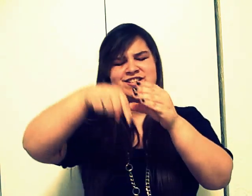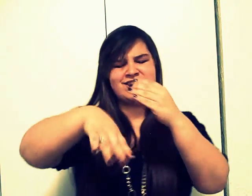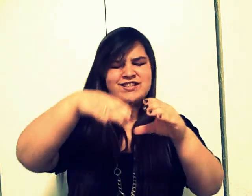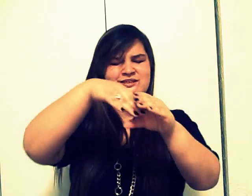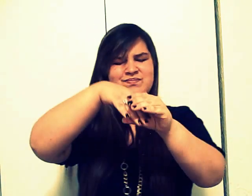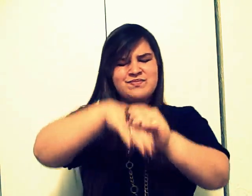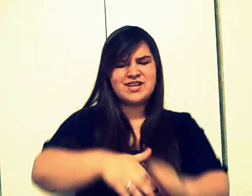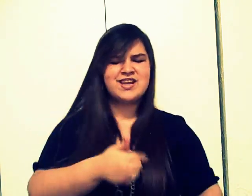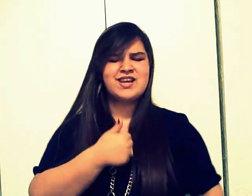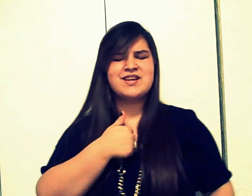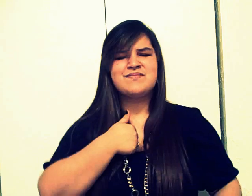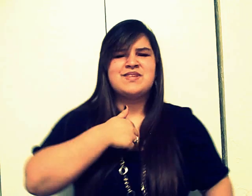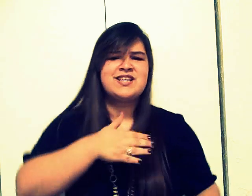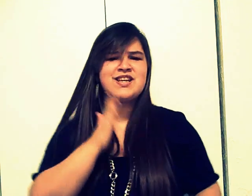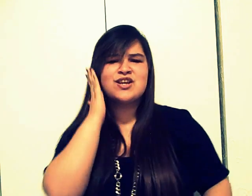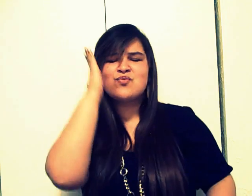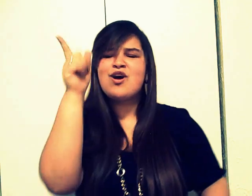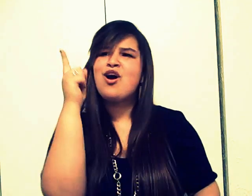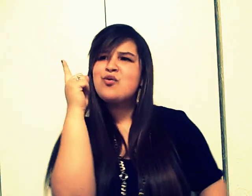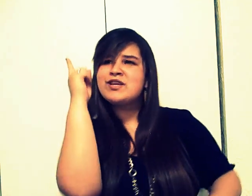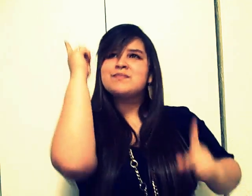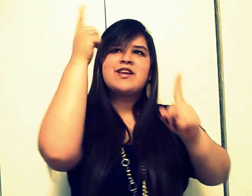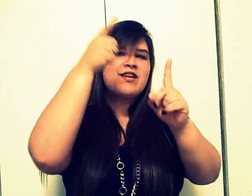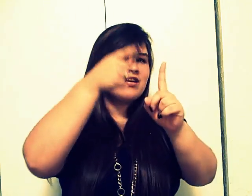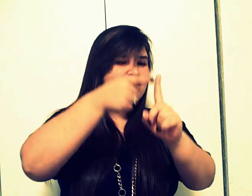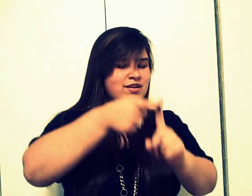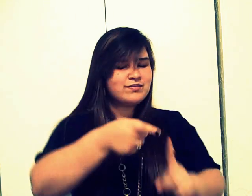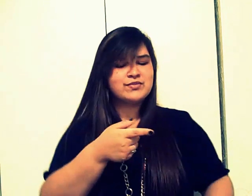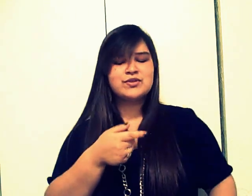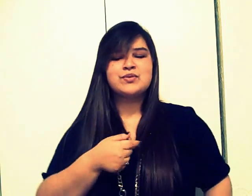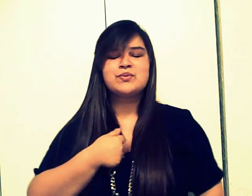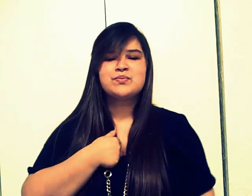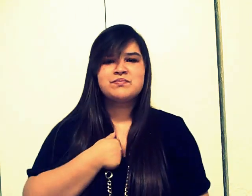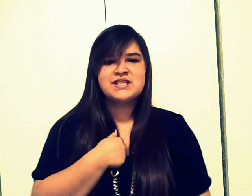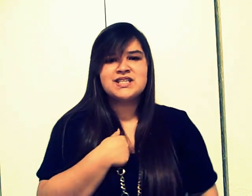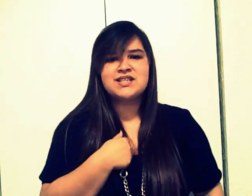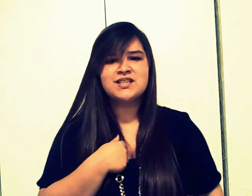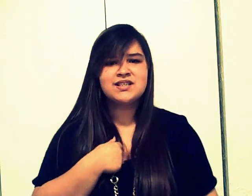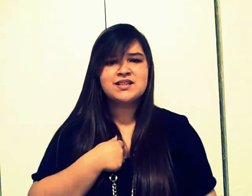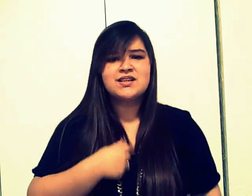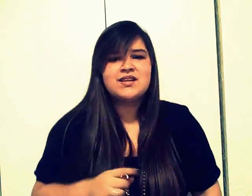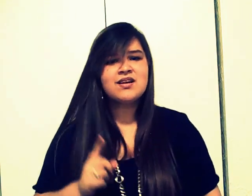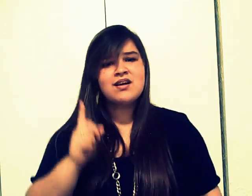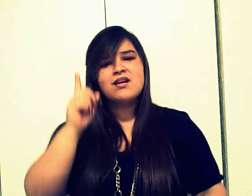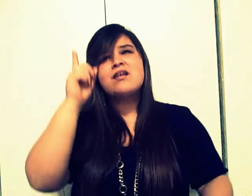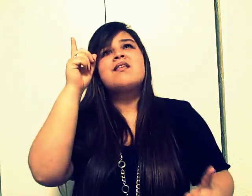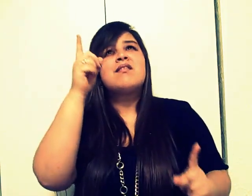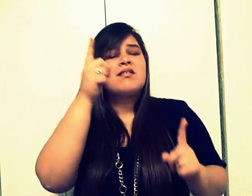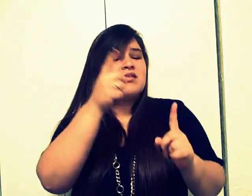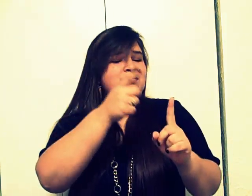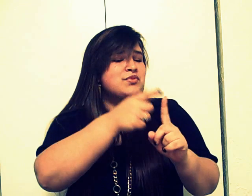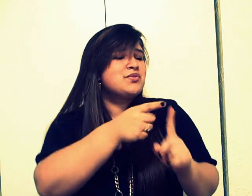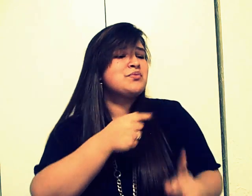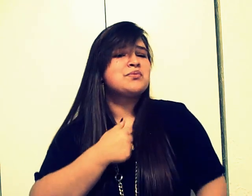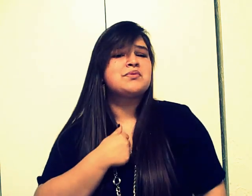deep in me It will always be up to me Up to